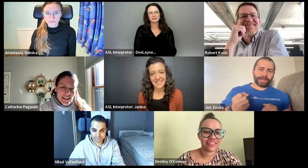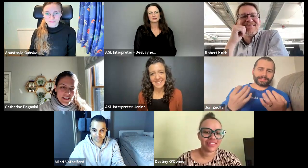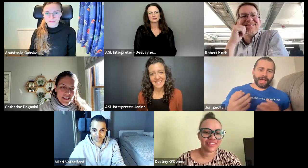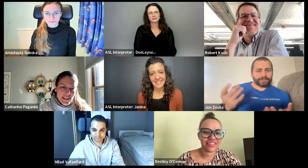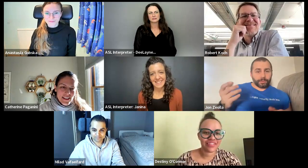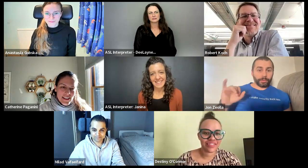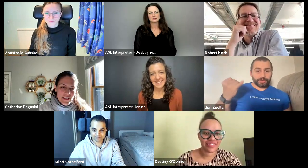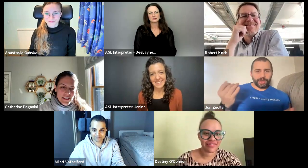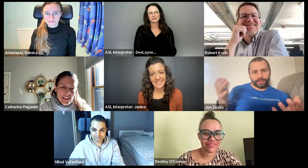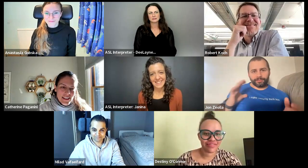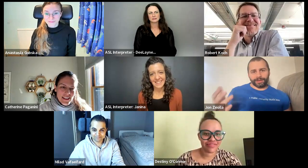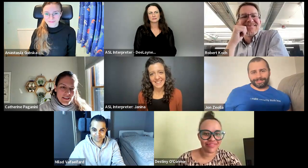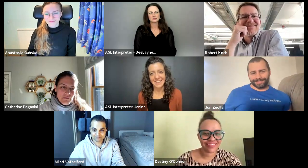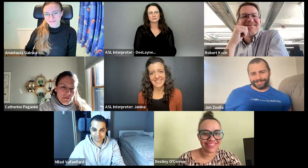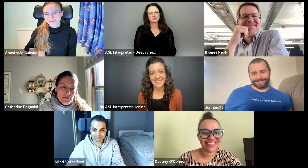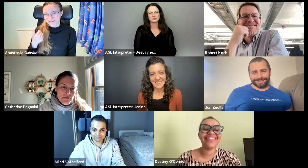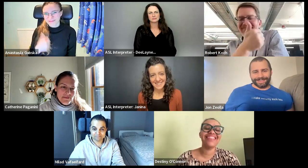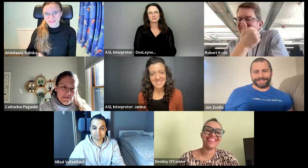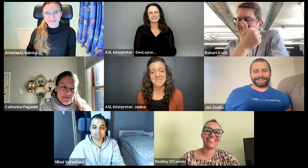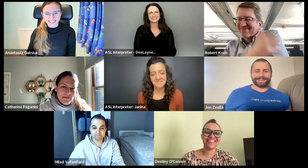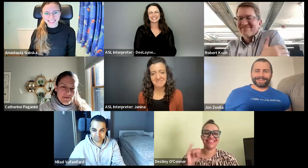I was given my signs. go like, Jay. fine.